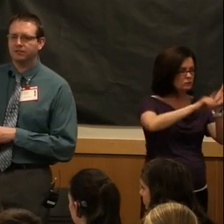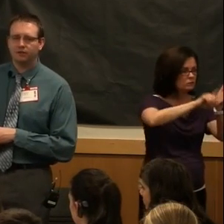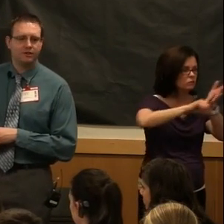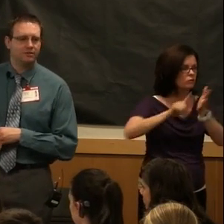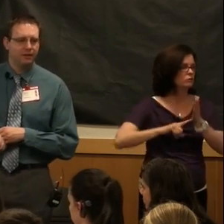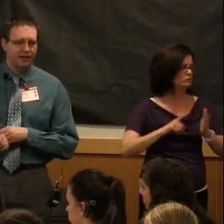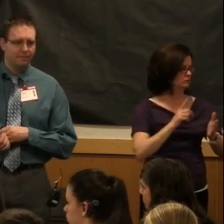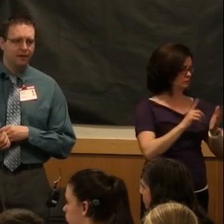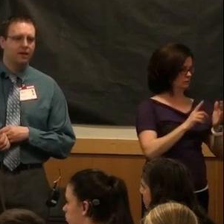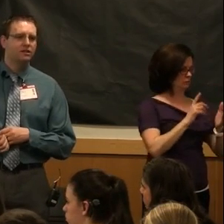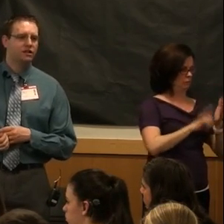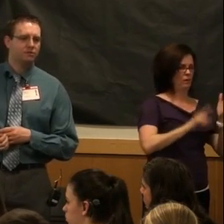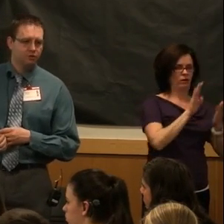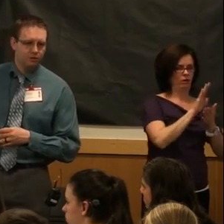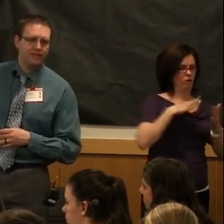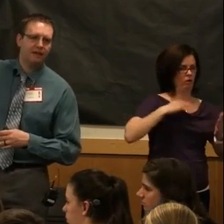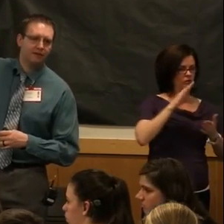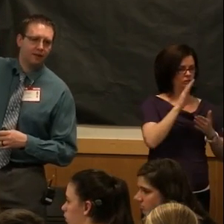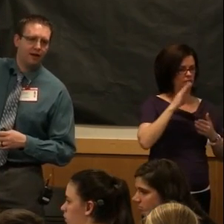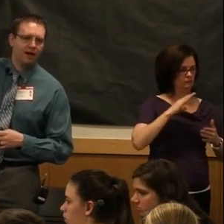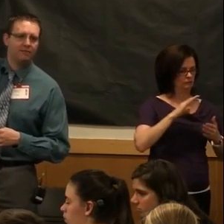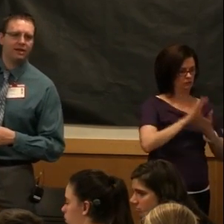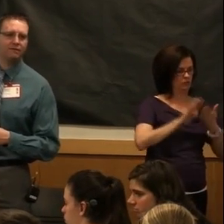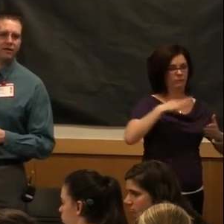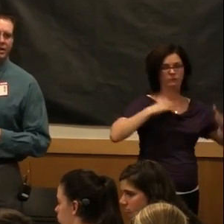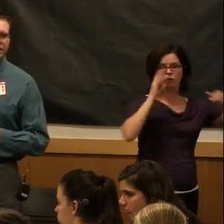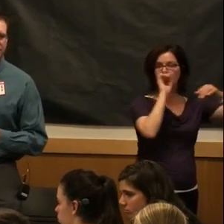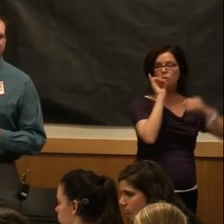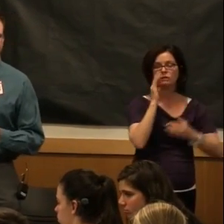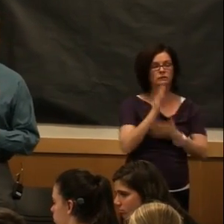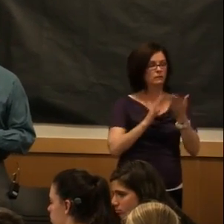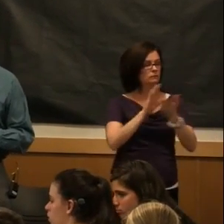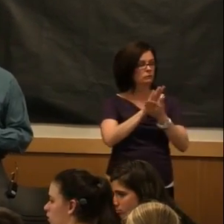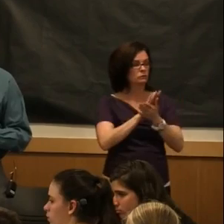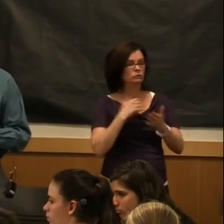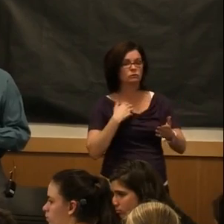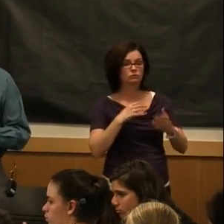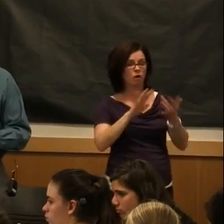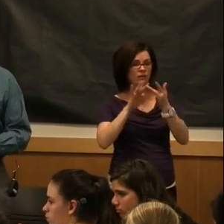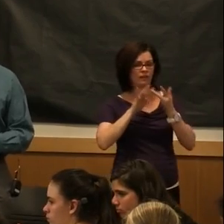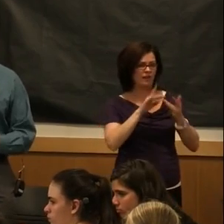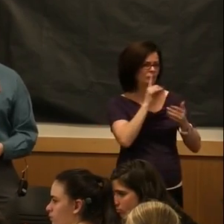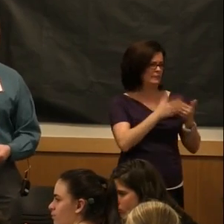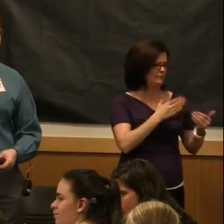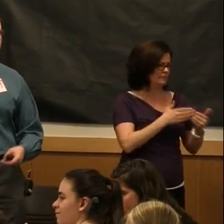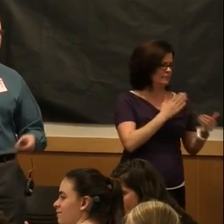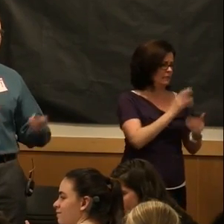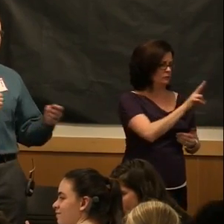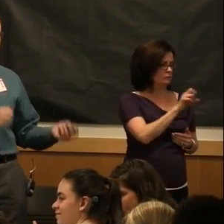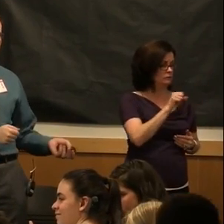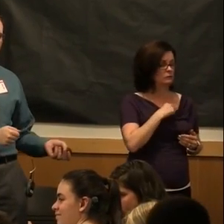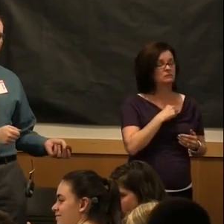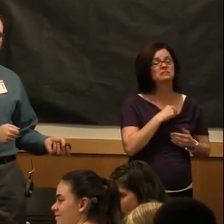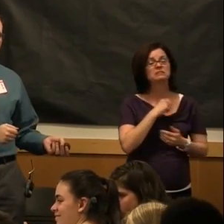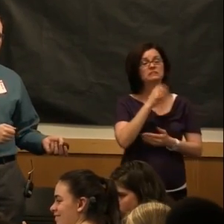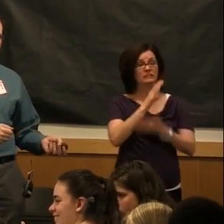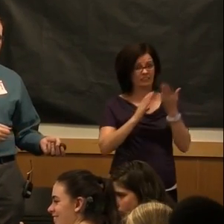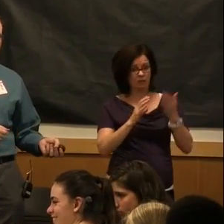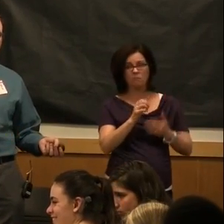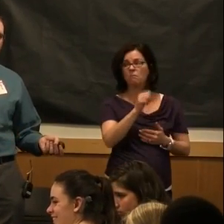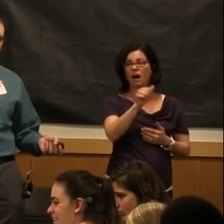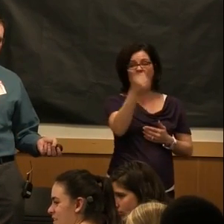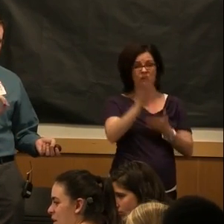processes are going to be. Some schools have it online, make it very easy like UCCS does. Other schools still have the paper